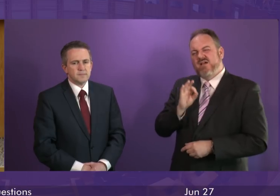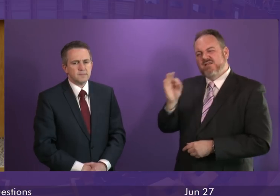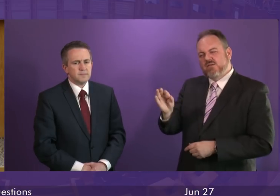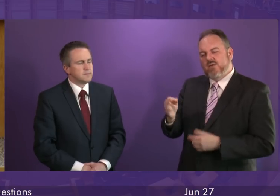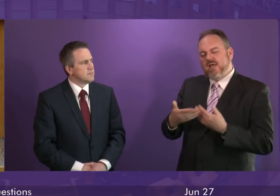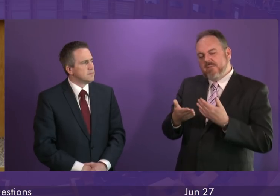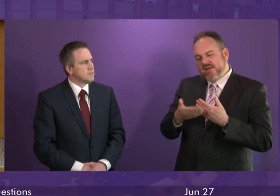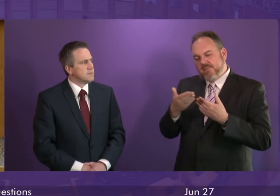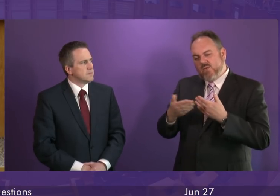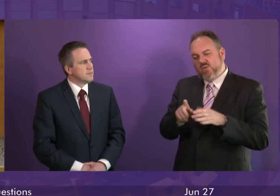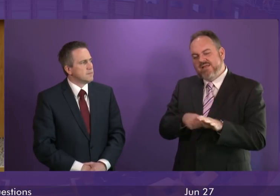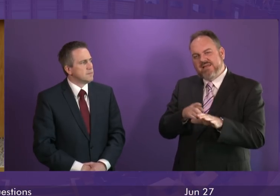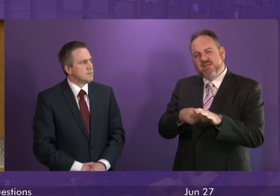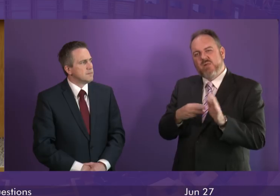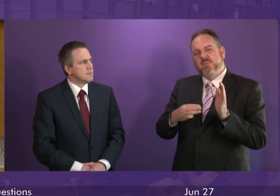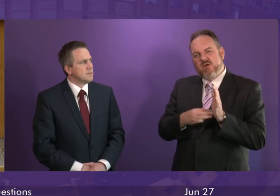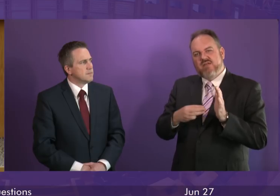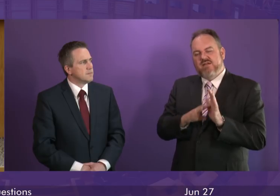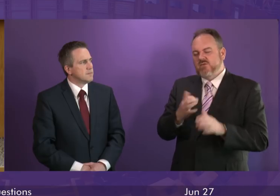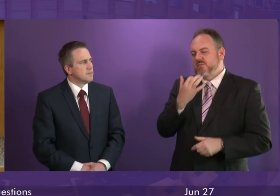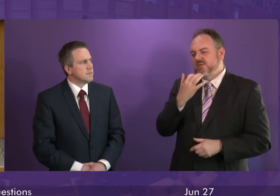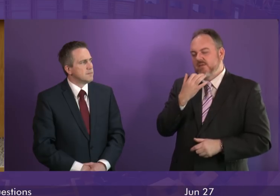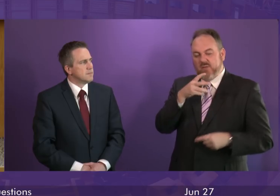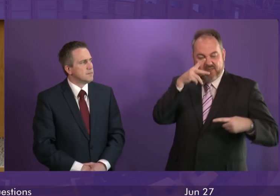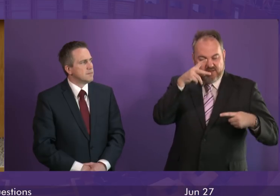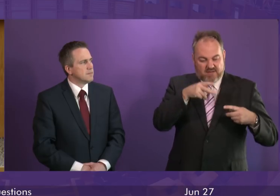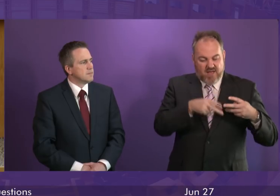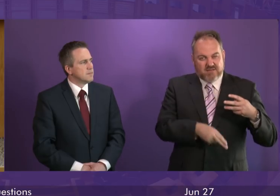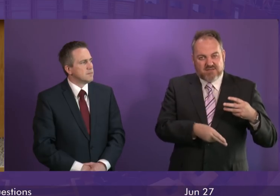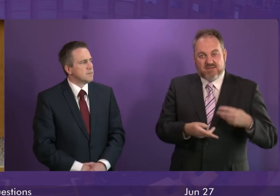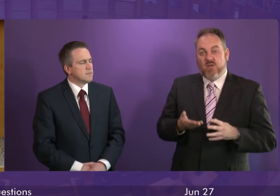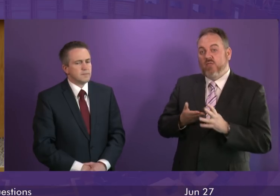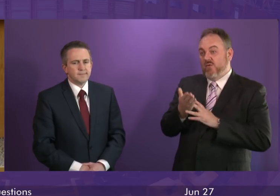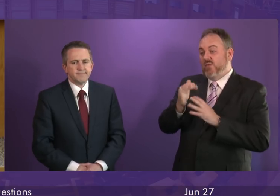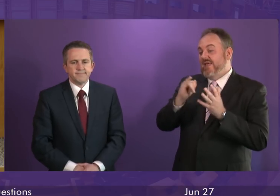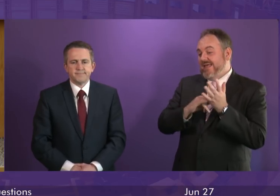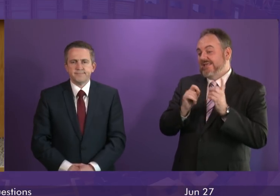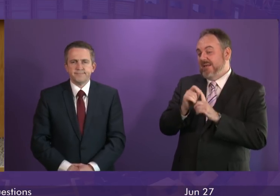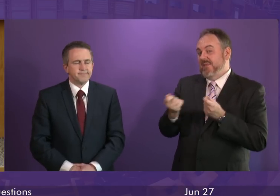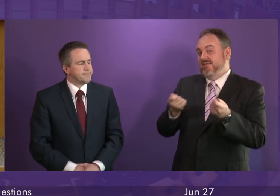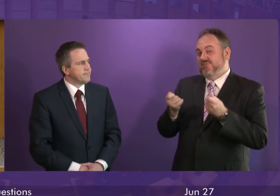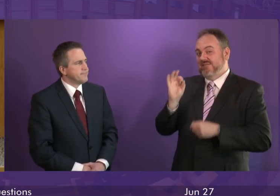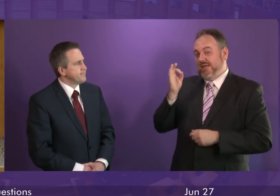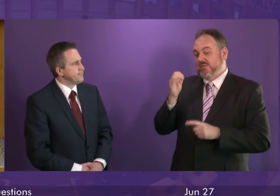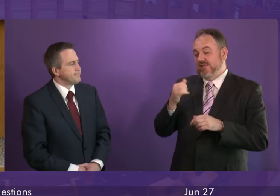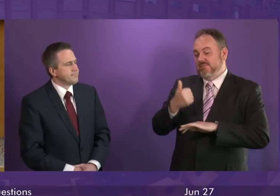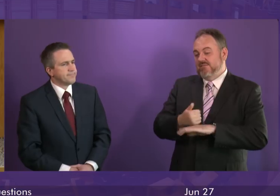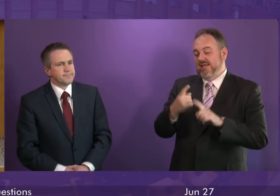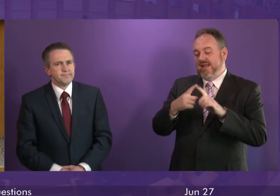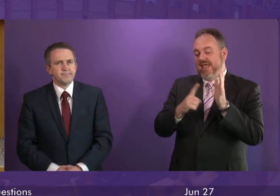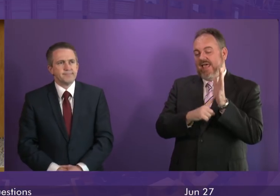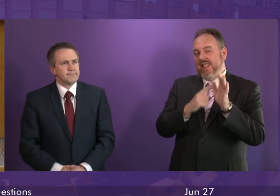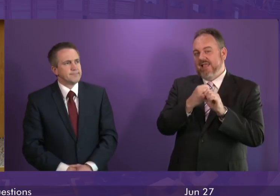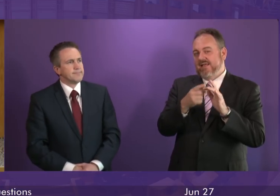more years will Murray have to endure local budget cuts at the hands of an SNP administration in Elgin, content